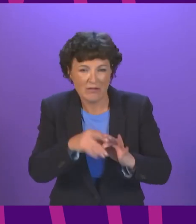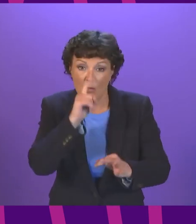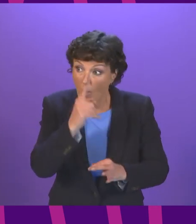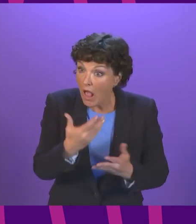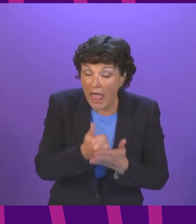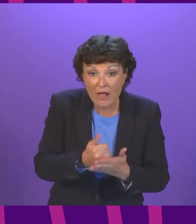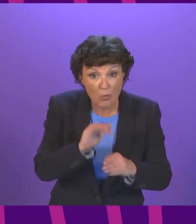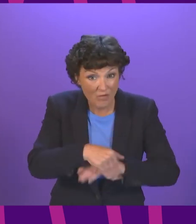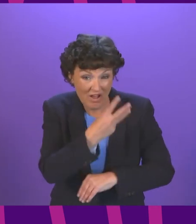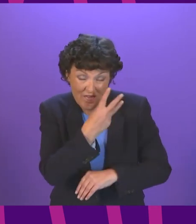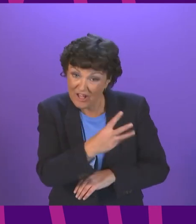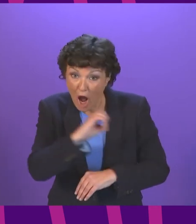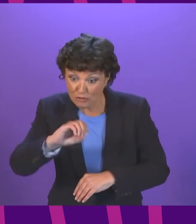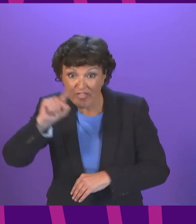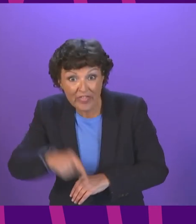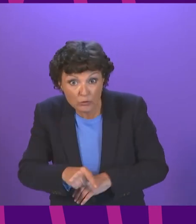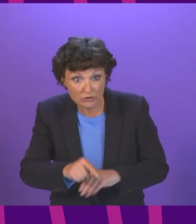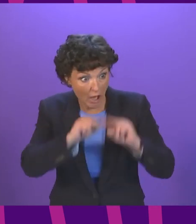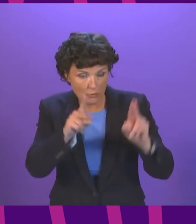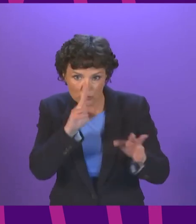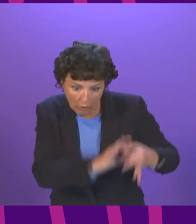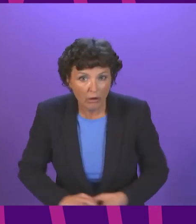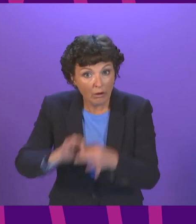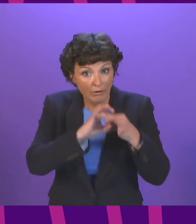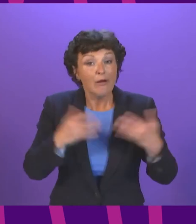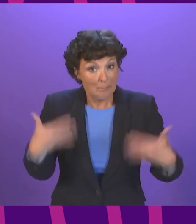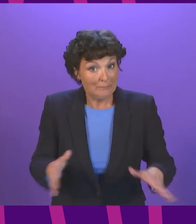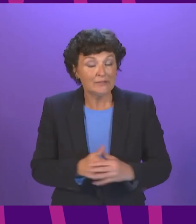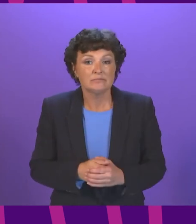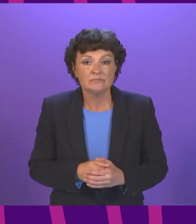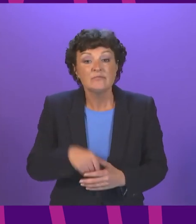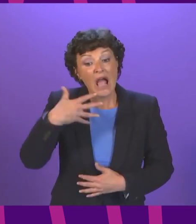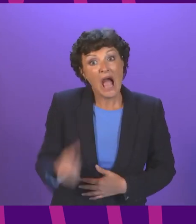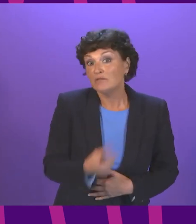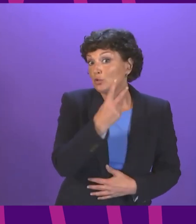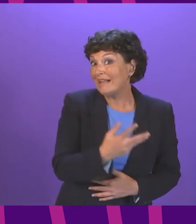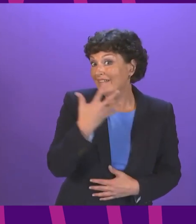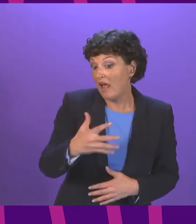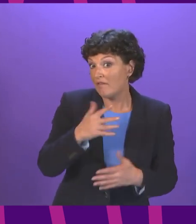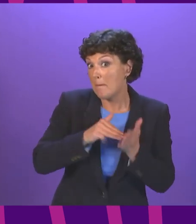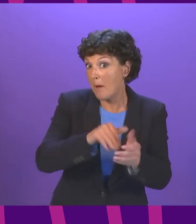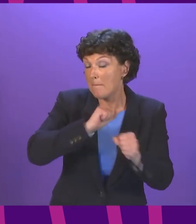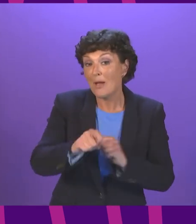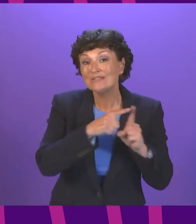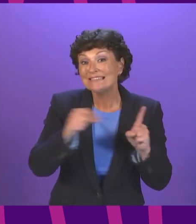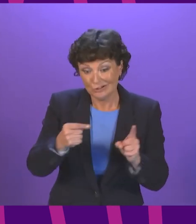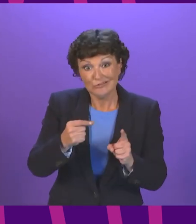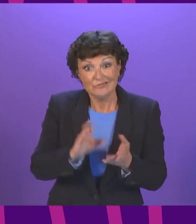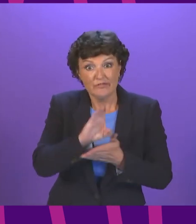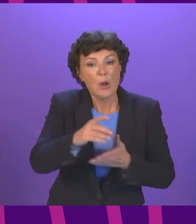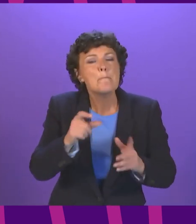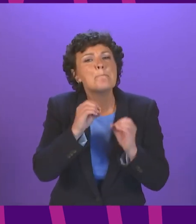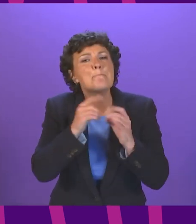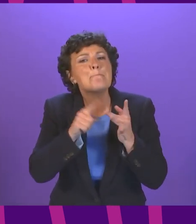otherwise have the means to do so We have opened the £25 million digital boost fund to help small and medium-sized